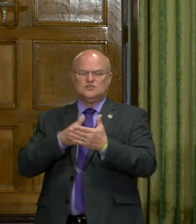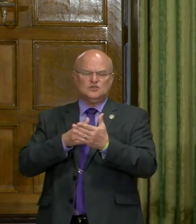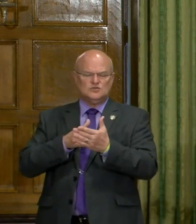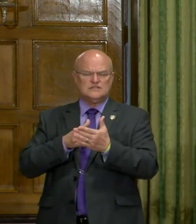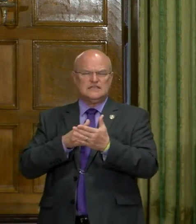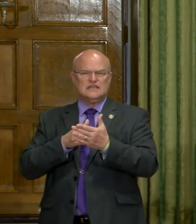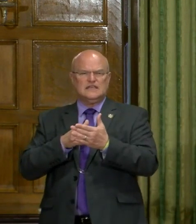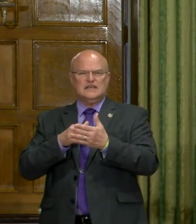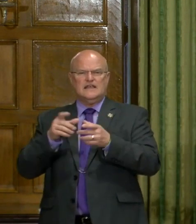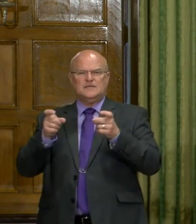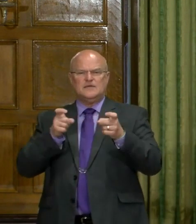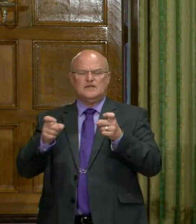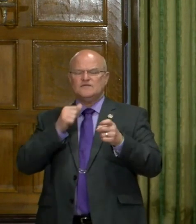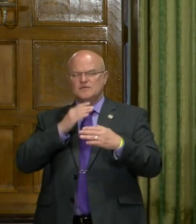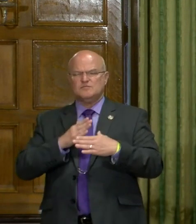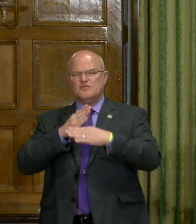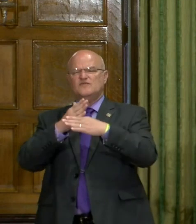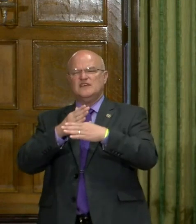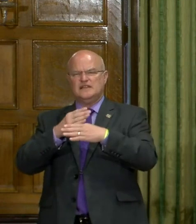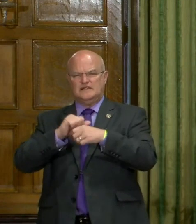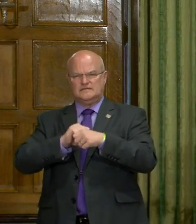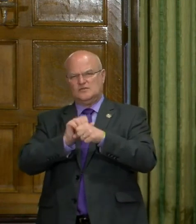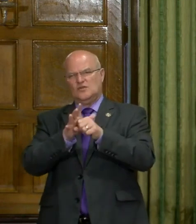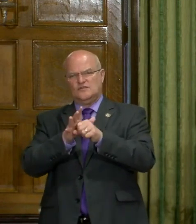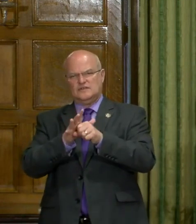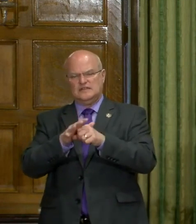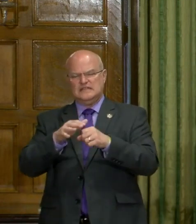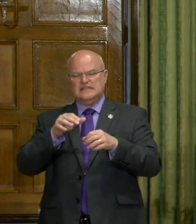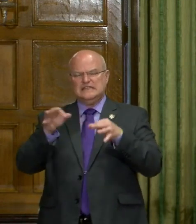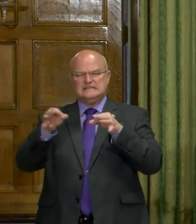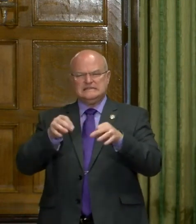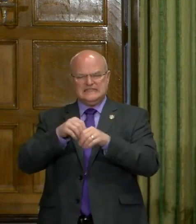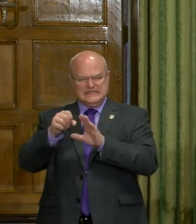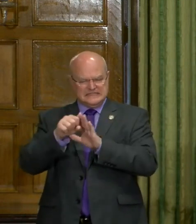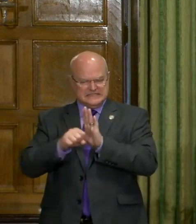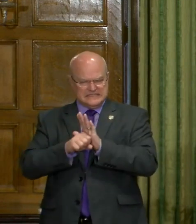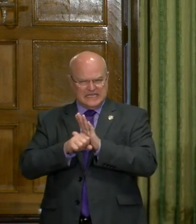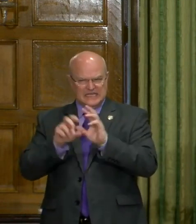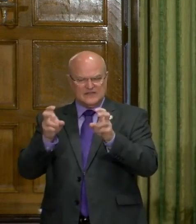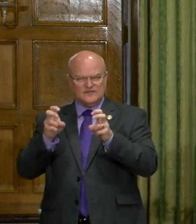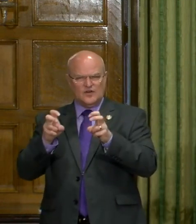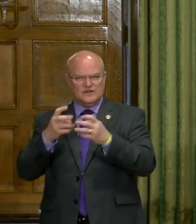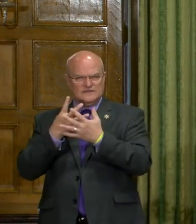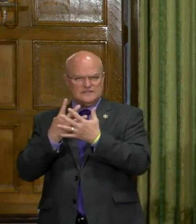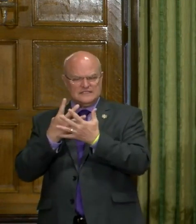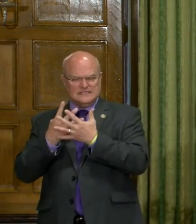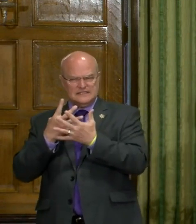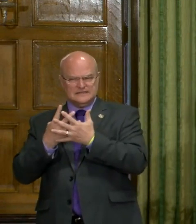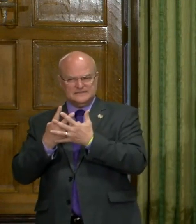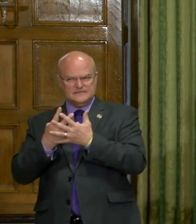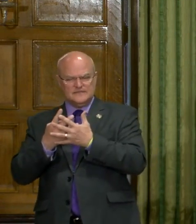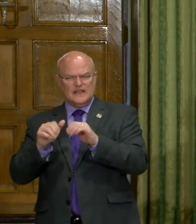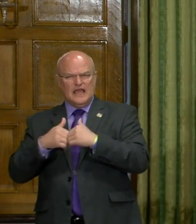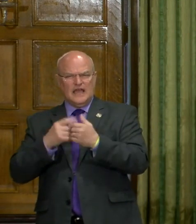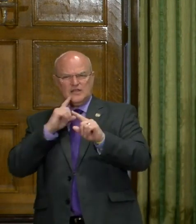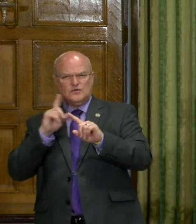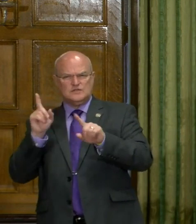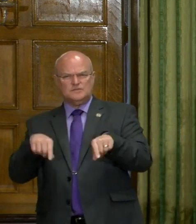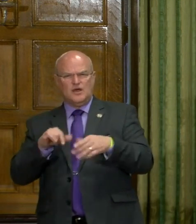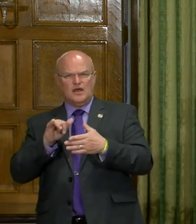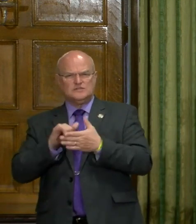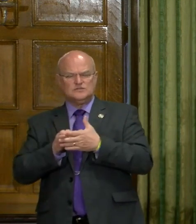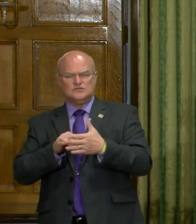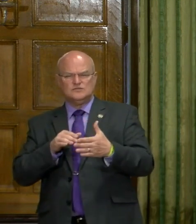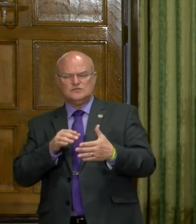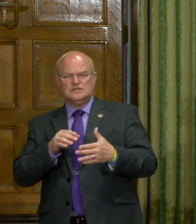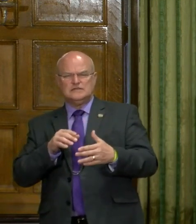inadequate measures to prevent COVID-19 transmission illness and death in the state. As far as correctional facilities, how do you respond to